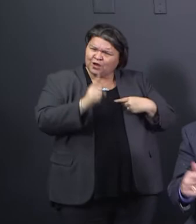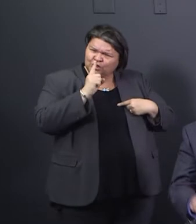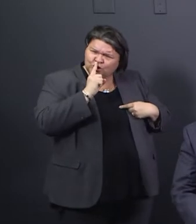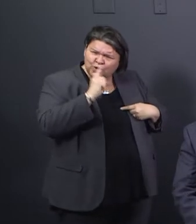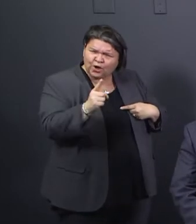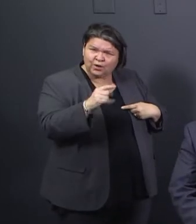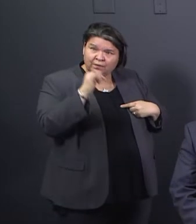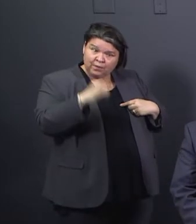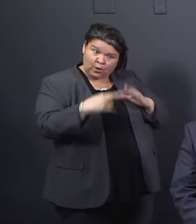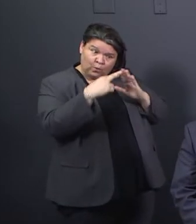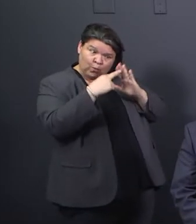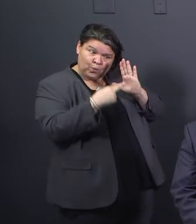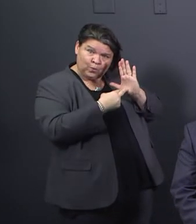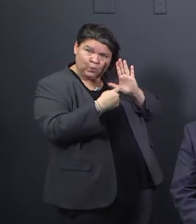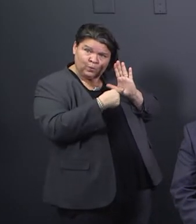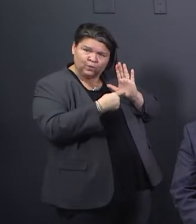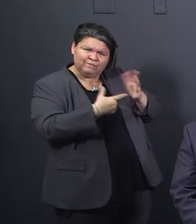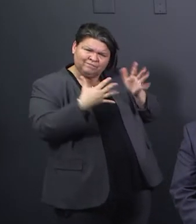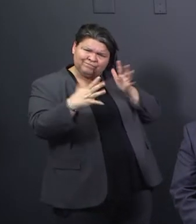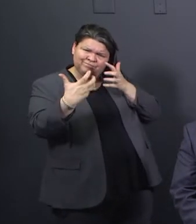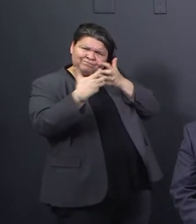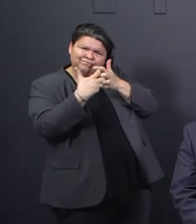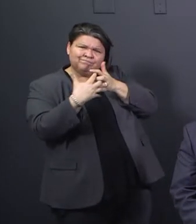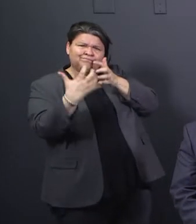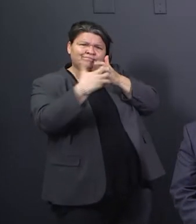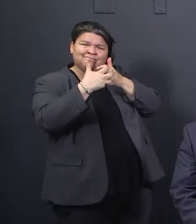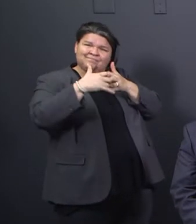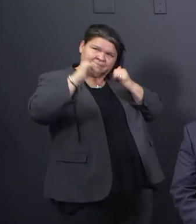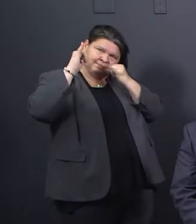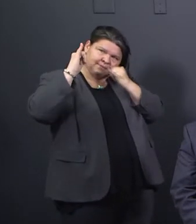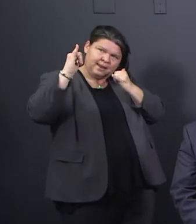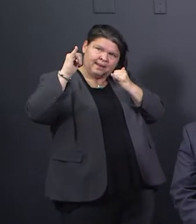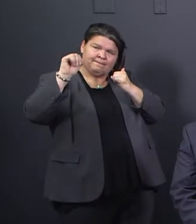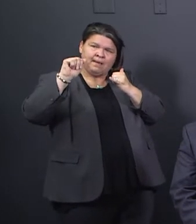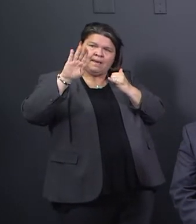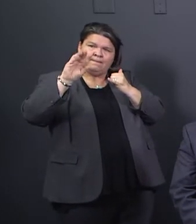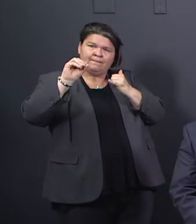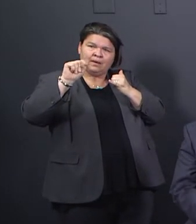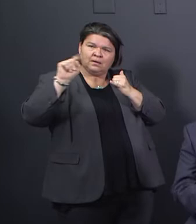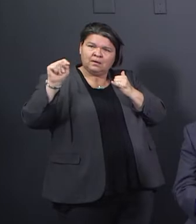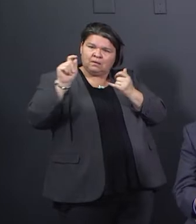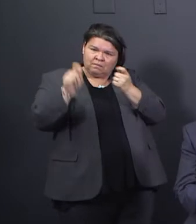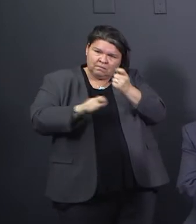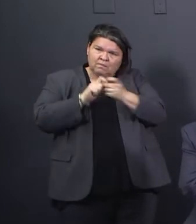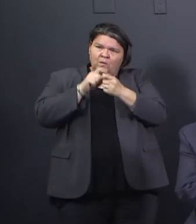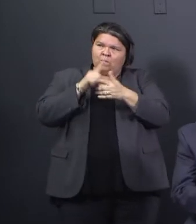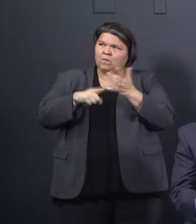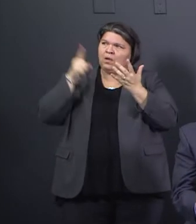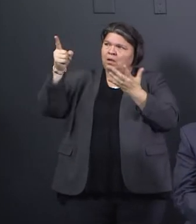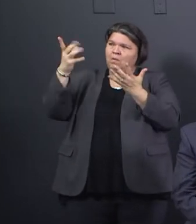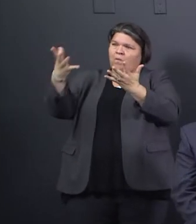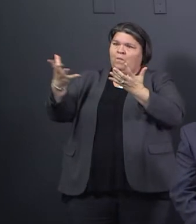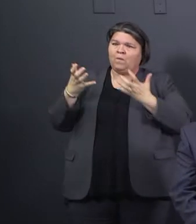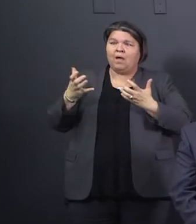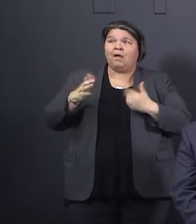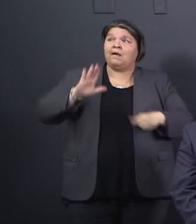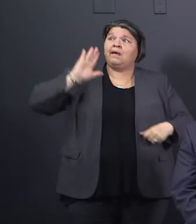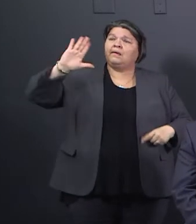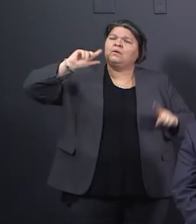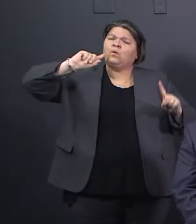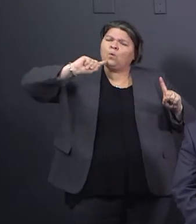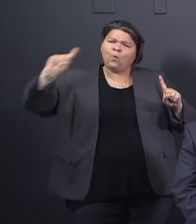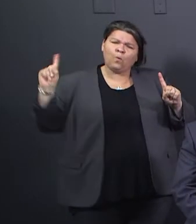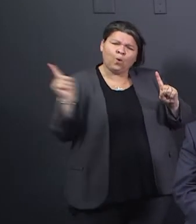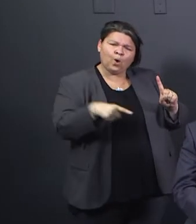line with what the governor had intended when he wrote his order. And because of the fact that we had all been working so